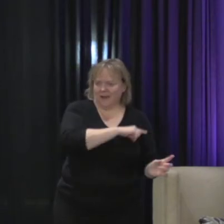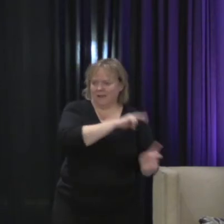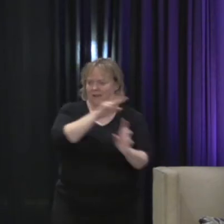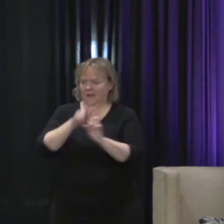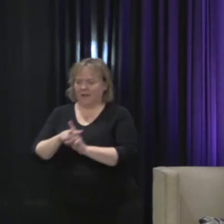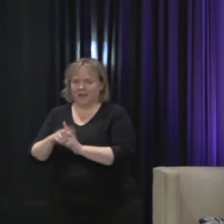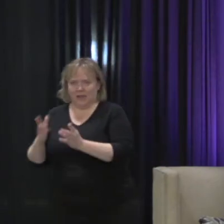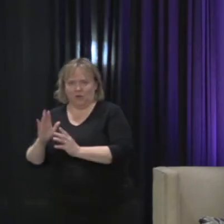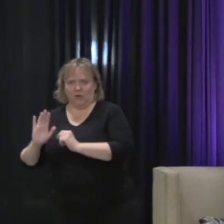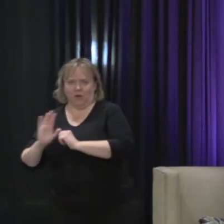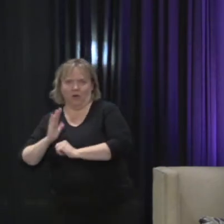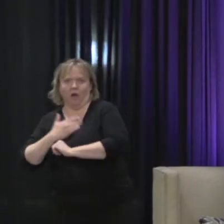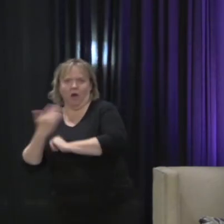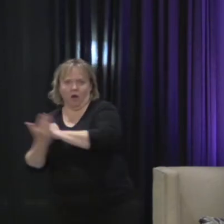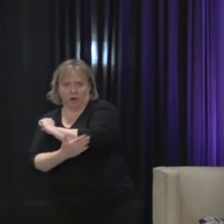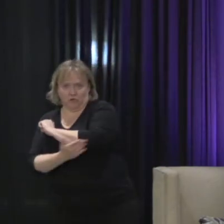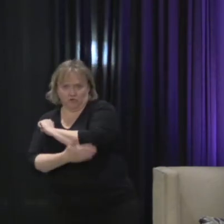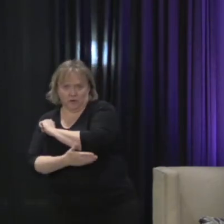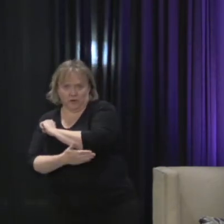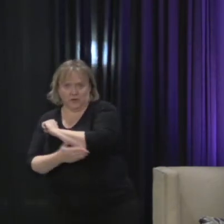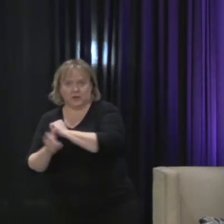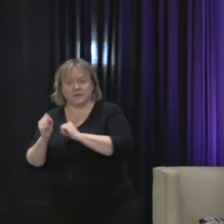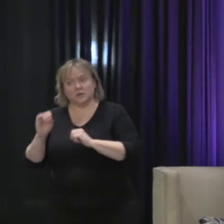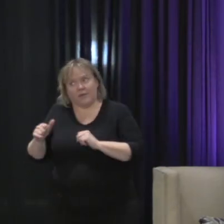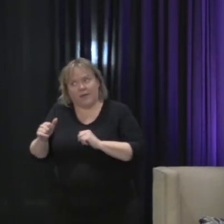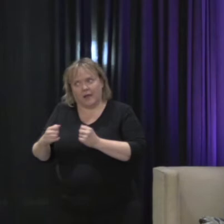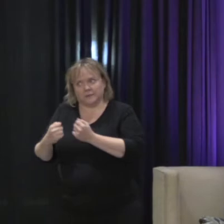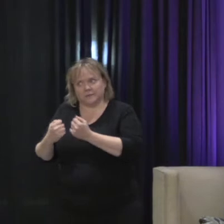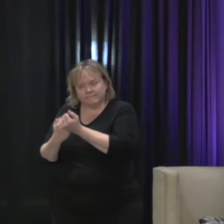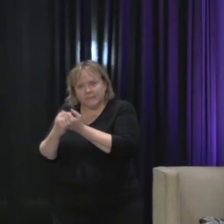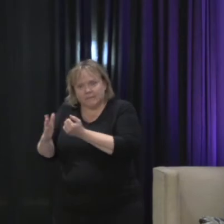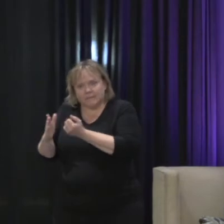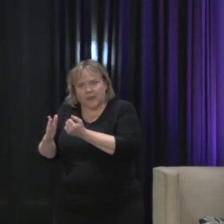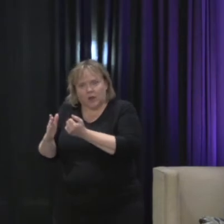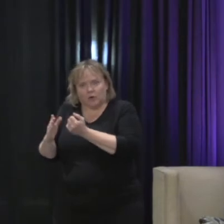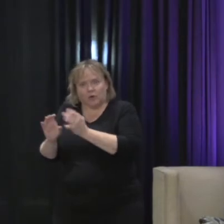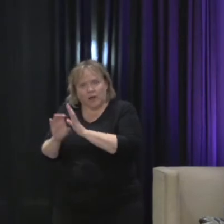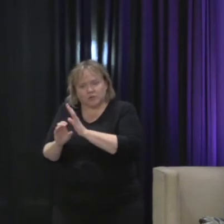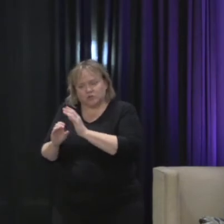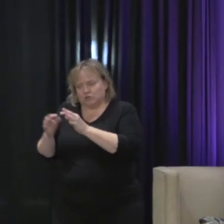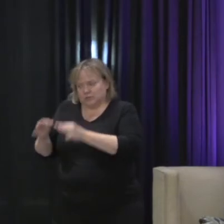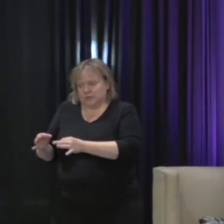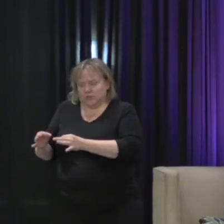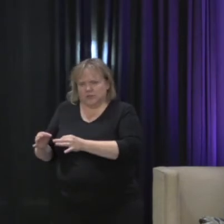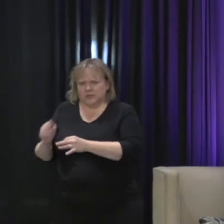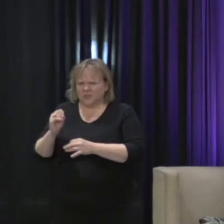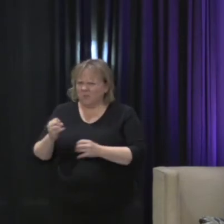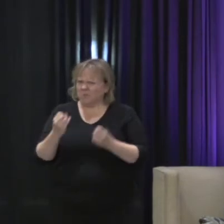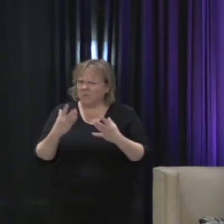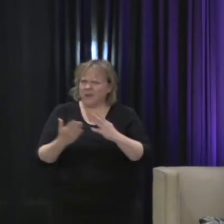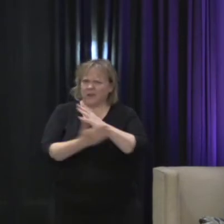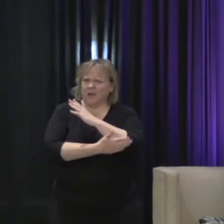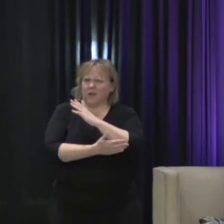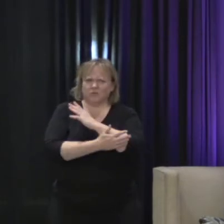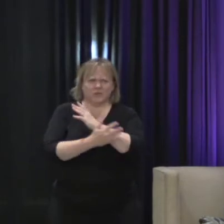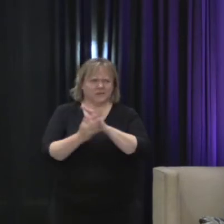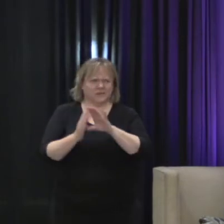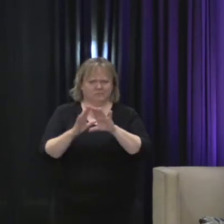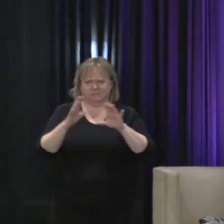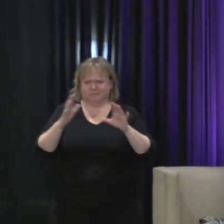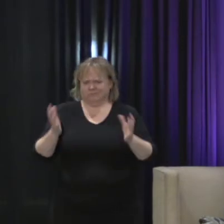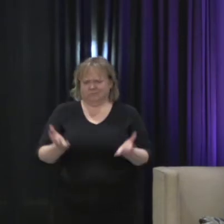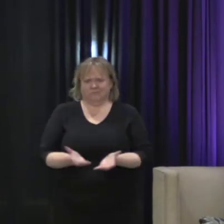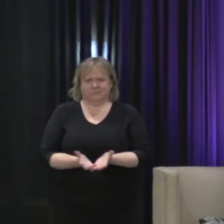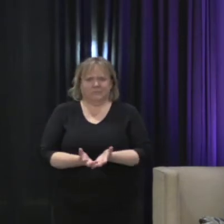that Kenyan constitutional decision. So we have many examples of countries around the world that